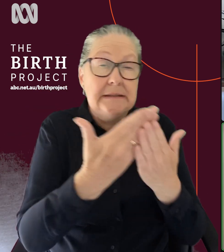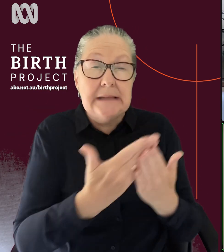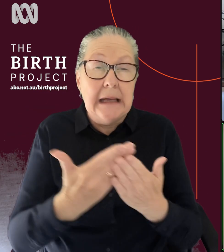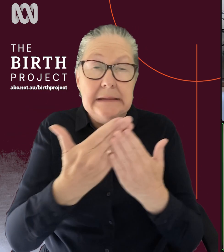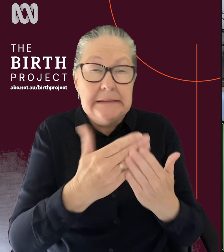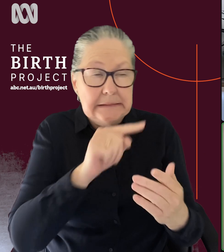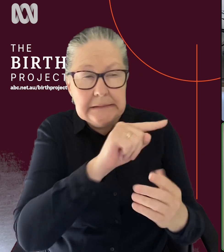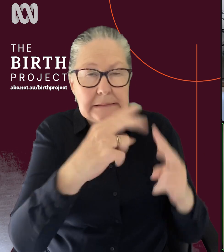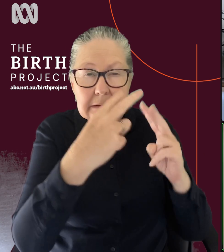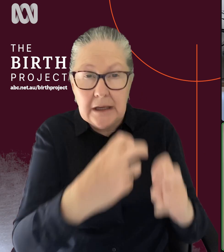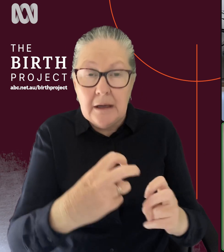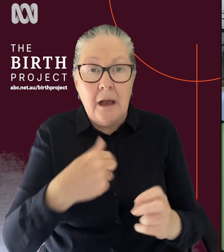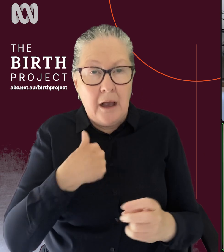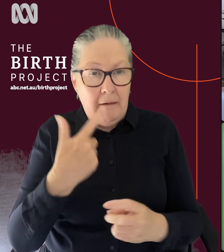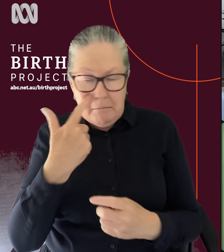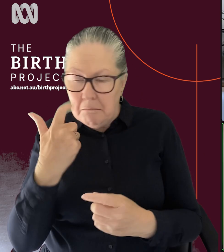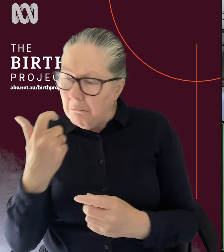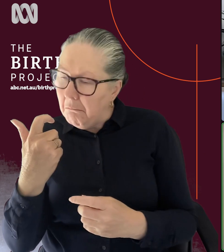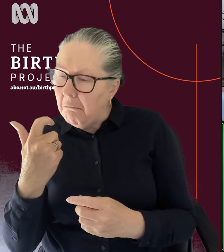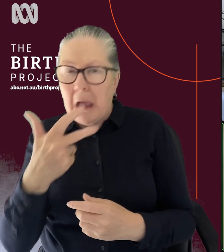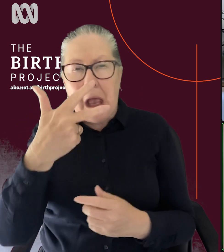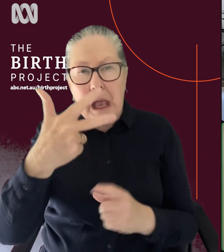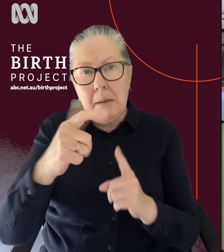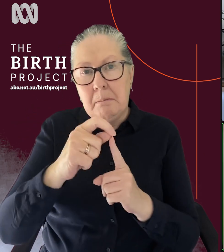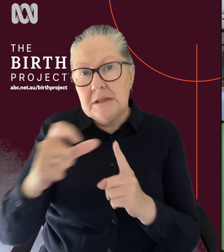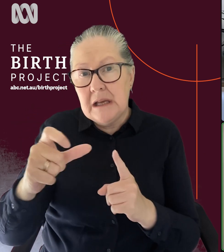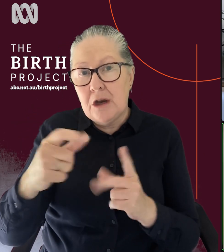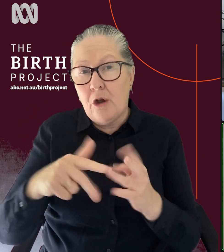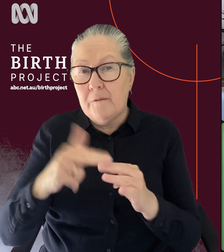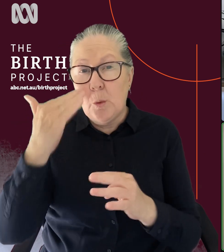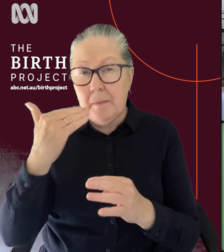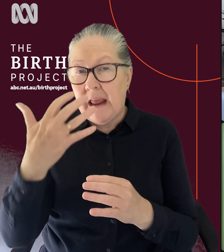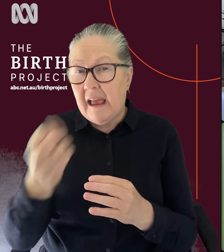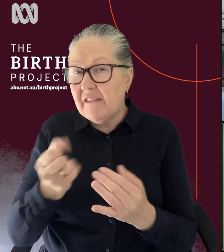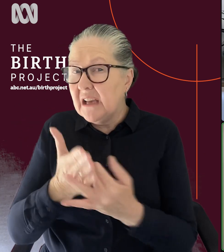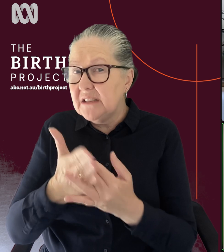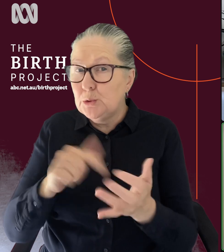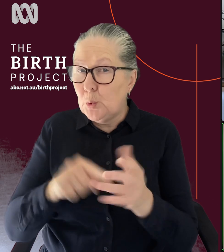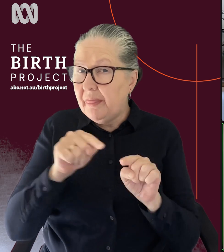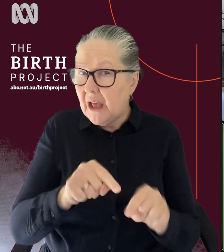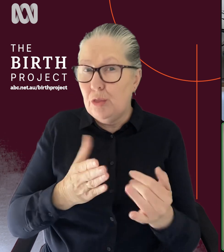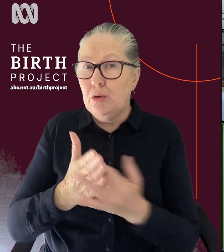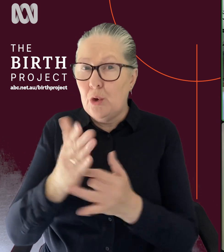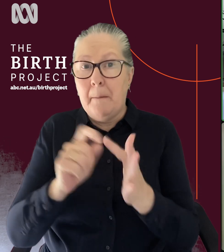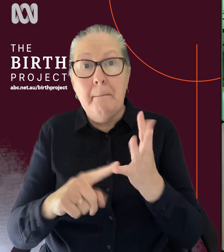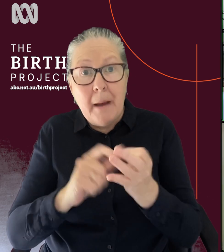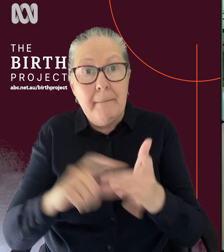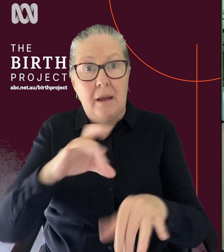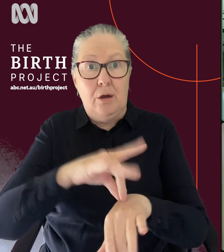the figures that I have is 8% of Australian women have access to that through the public system. Yeah, let's talk a bit about this